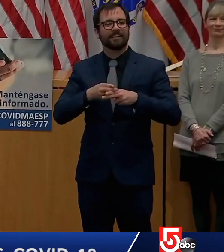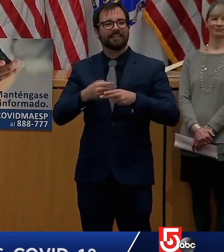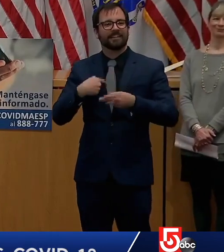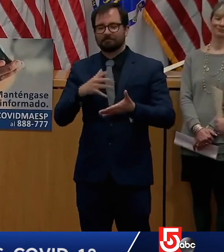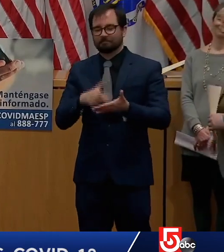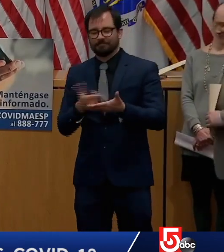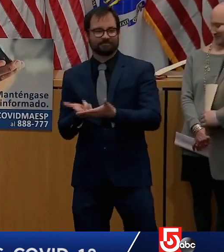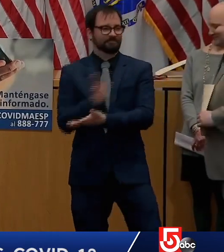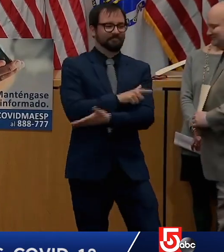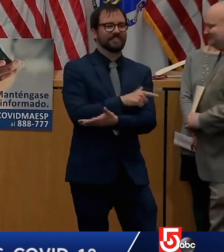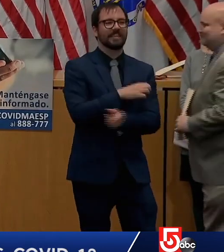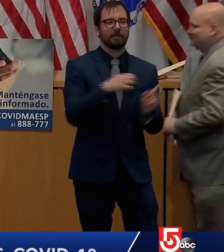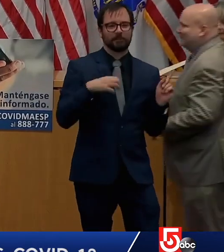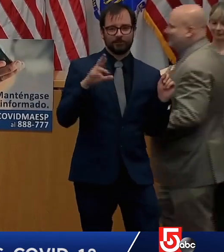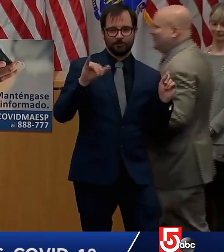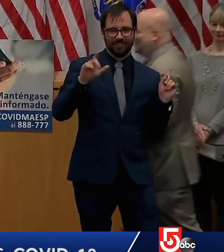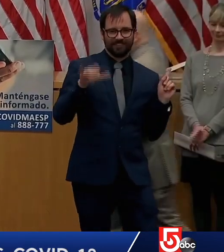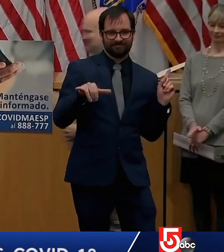Riley, thank you for your leadership.